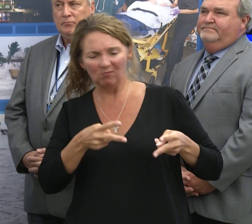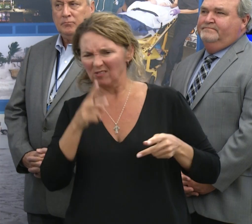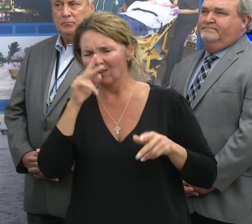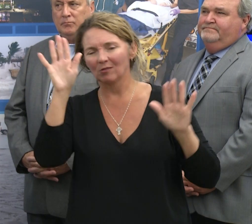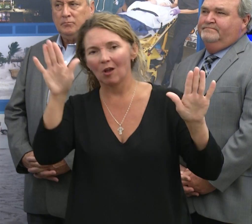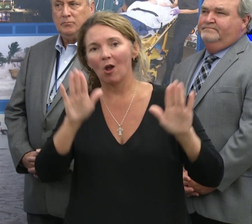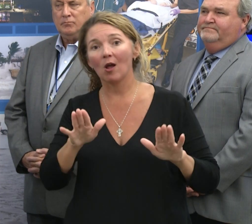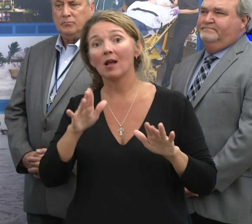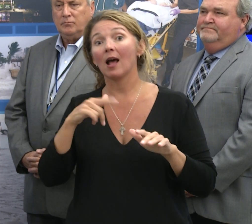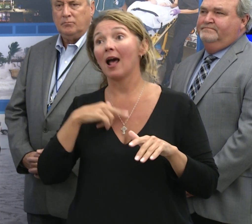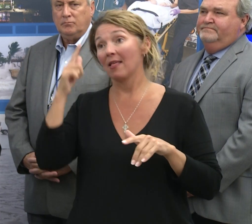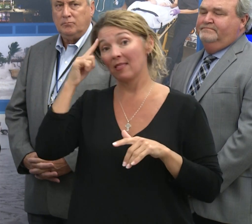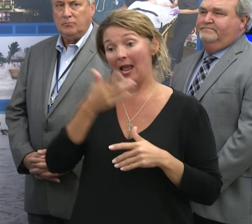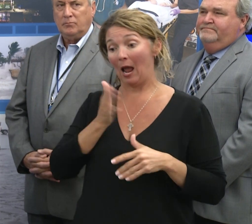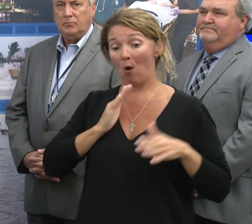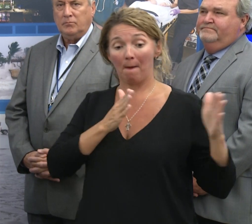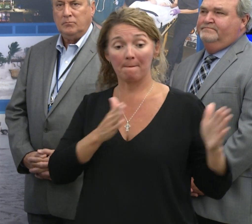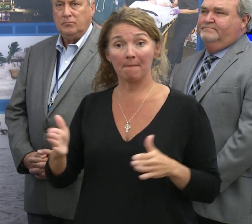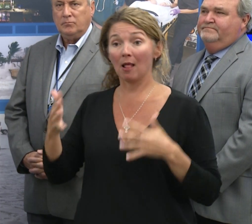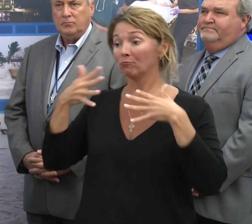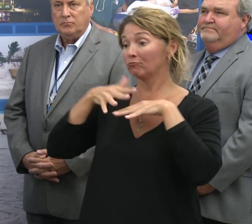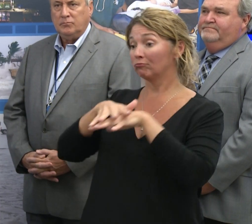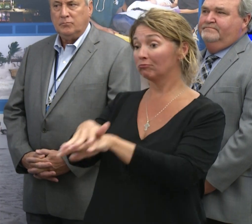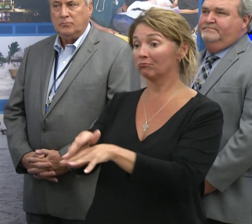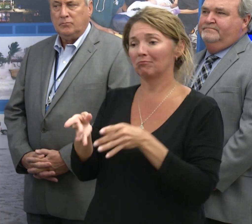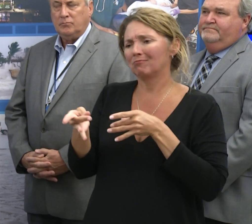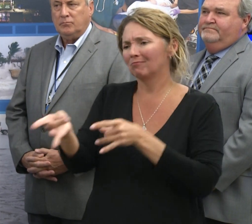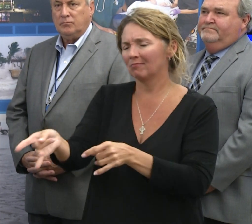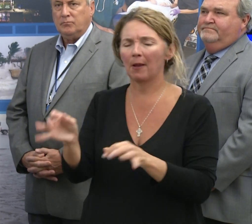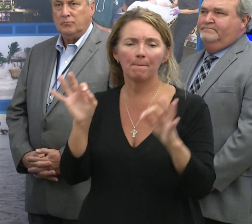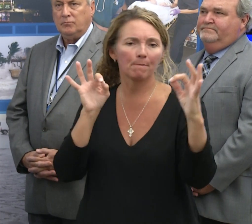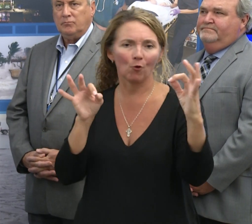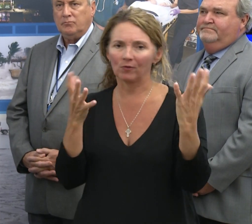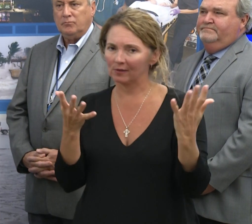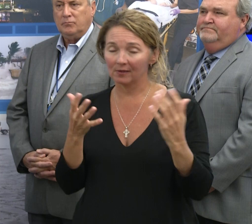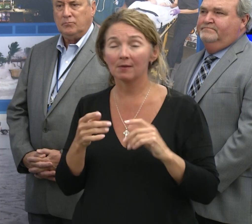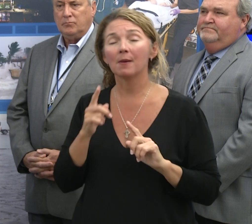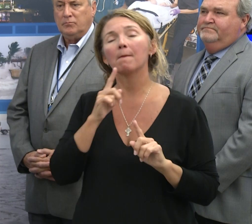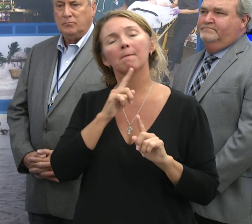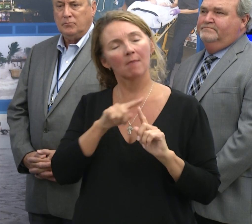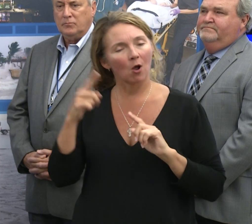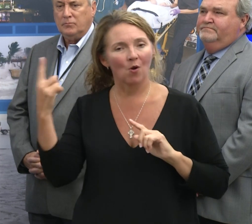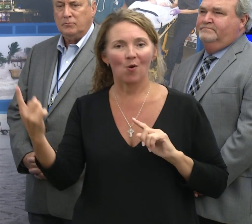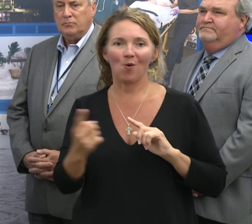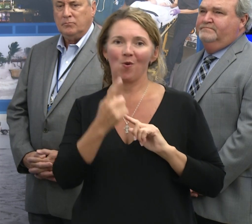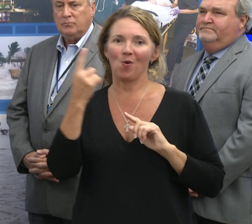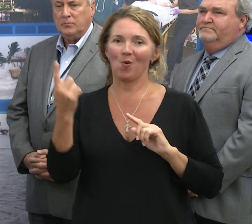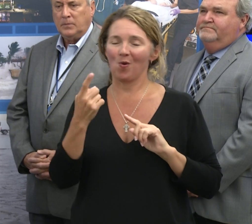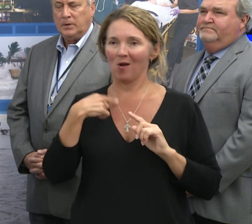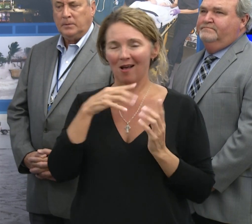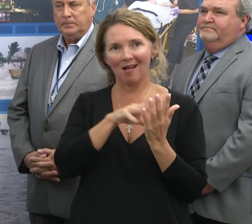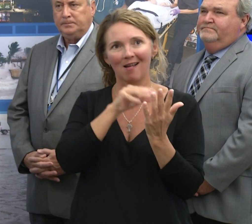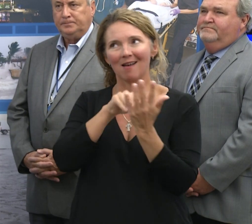I think the execution of the plan was absolutely perfect. But there are always things that we learn going through this